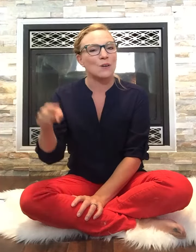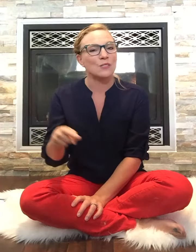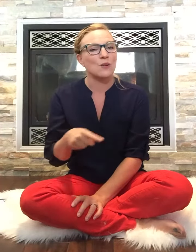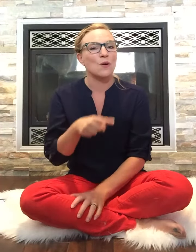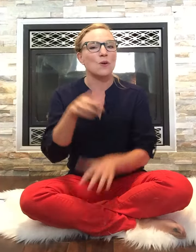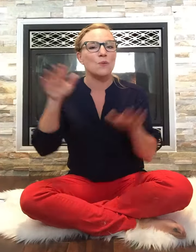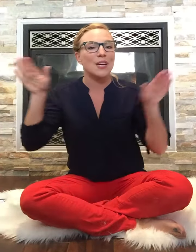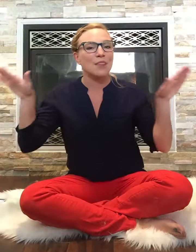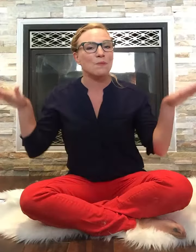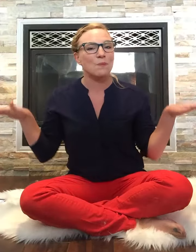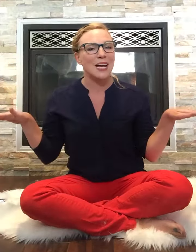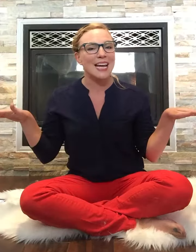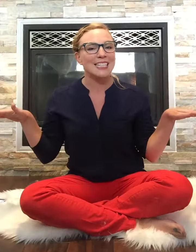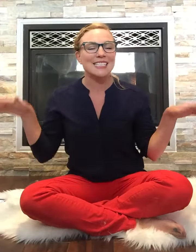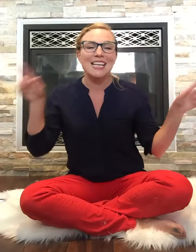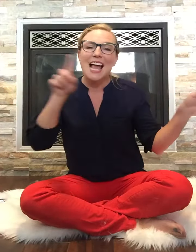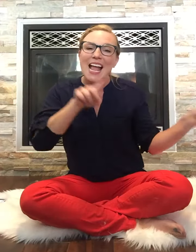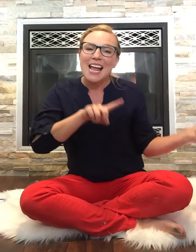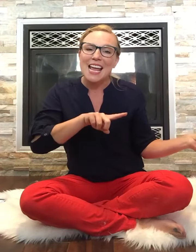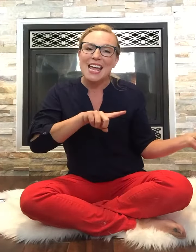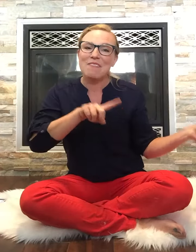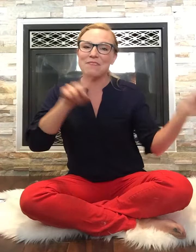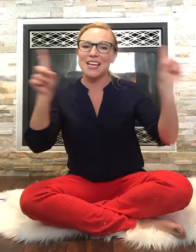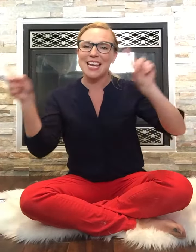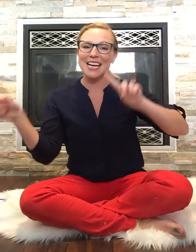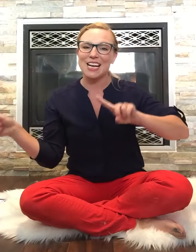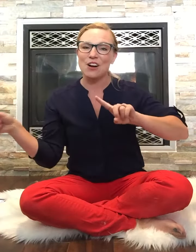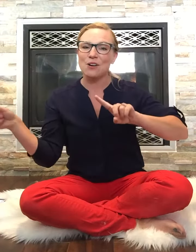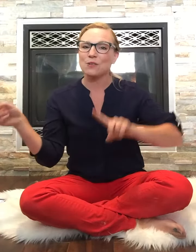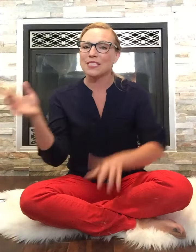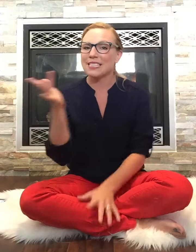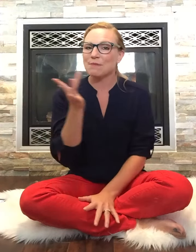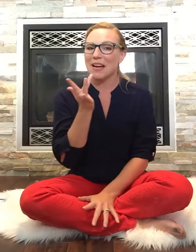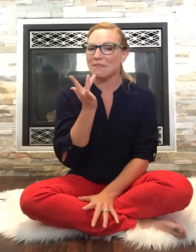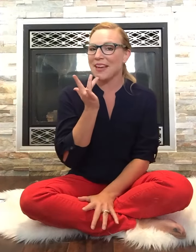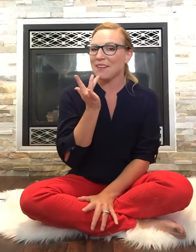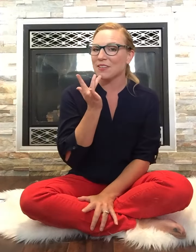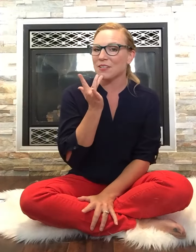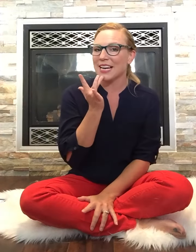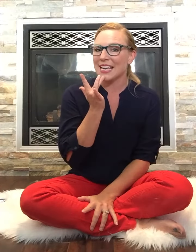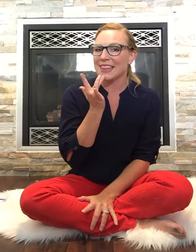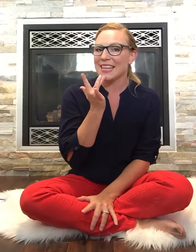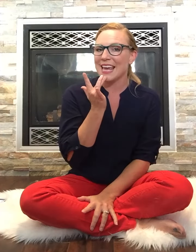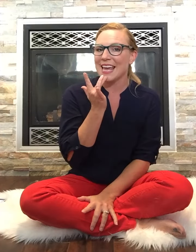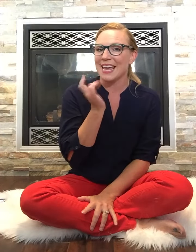or with the wings if it goes it's my favorite thing